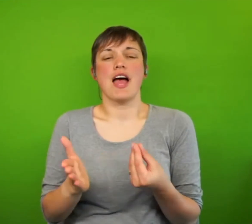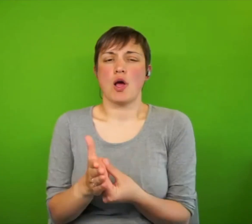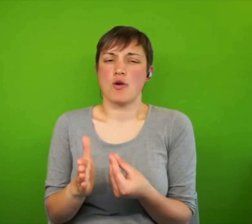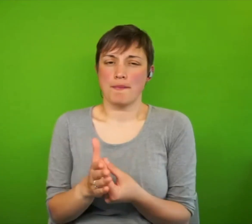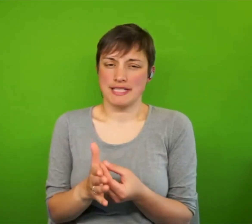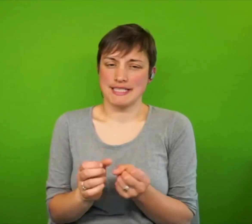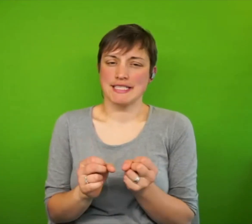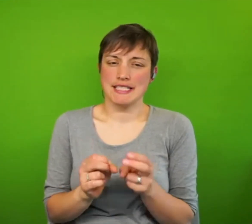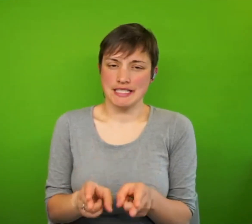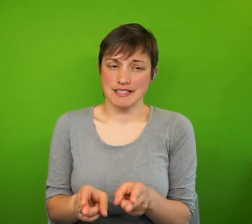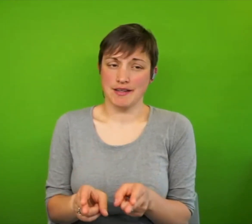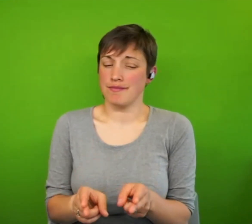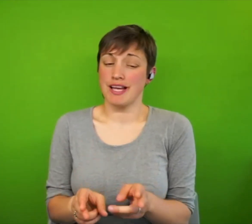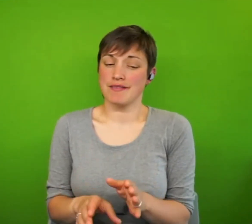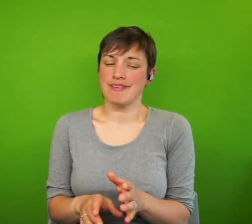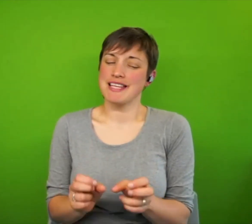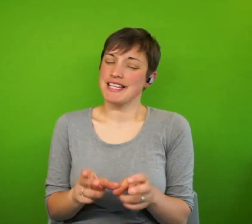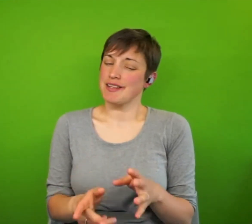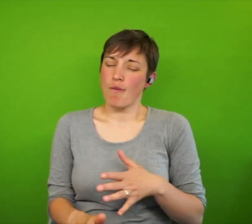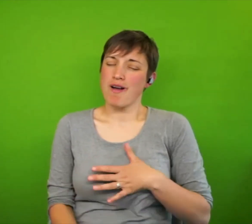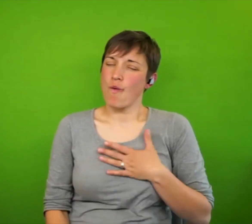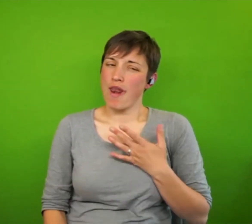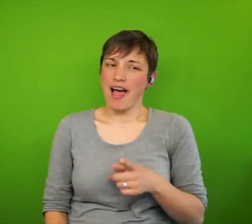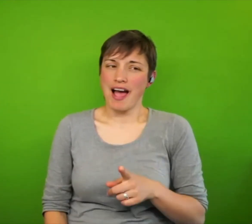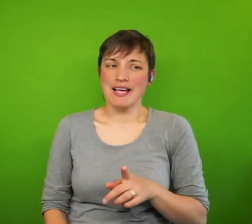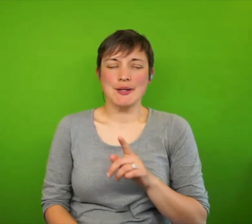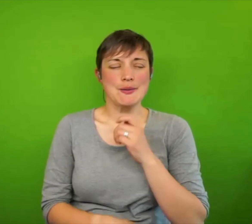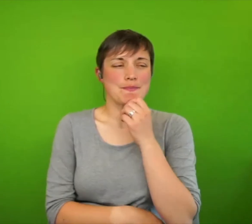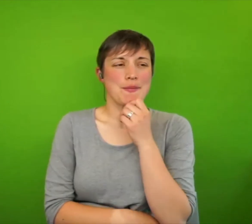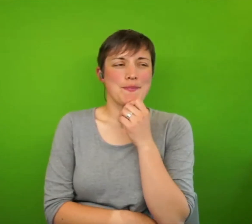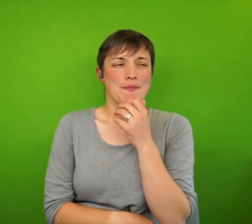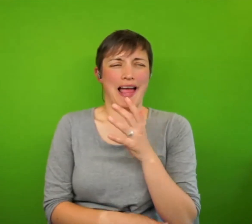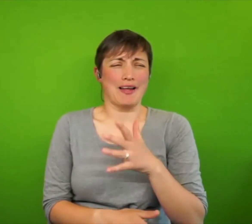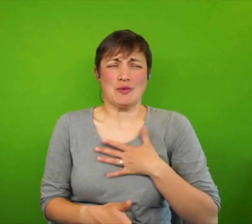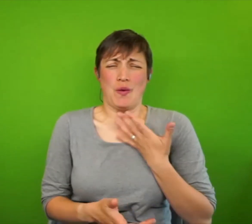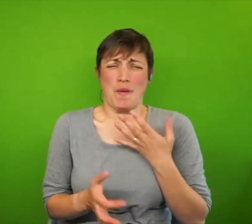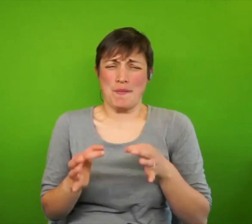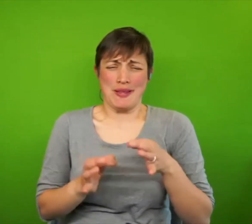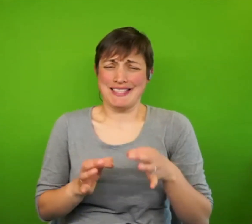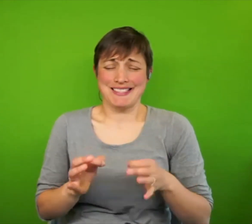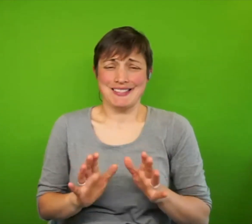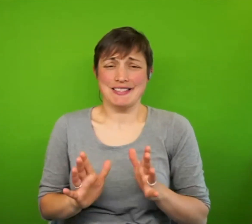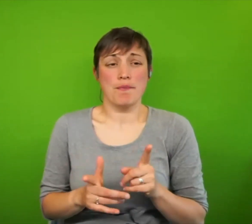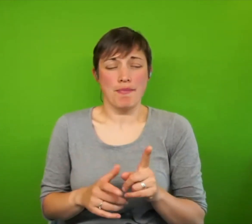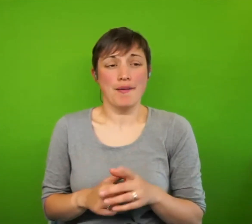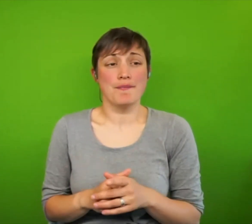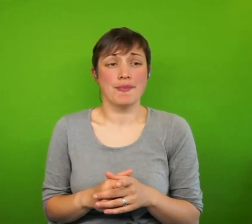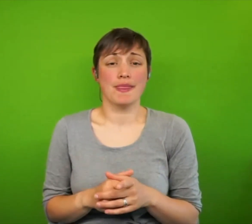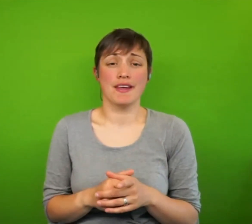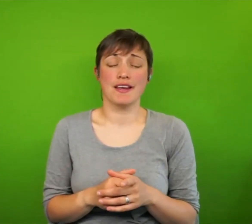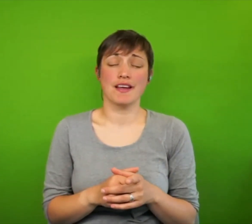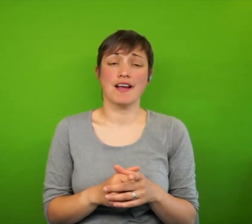the last, and I don't want be party political here, but the last Labour government